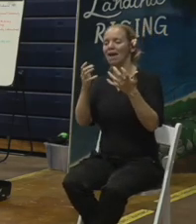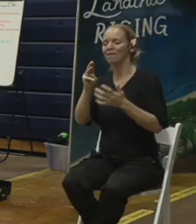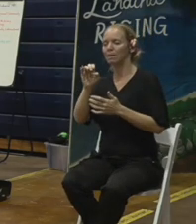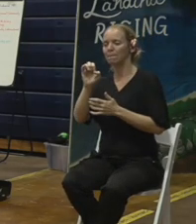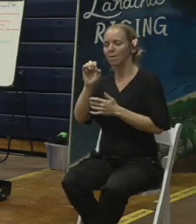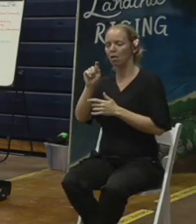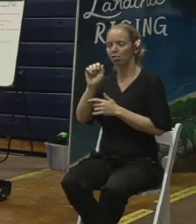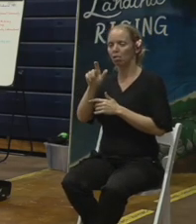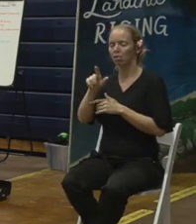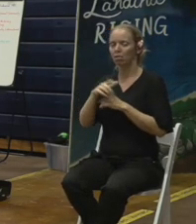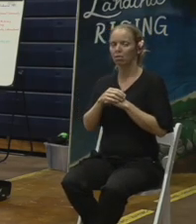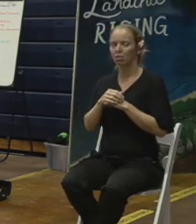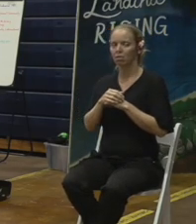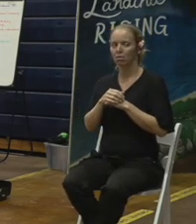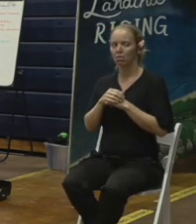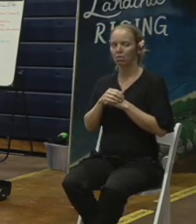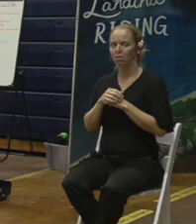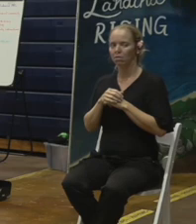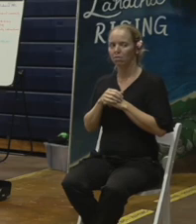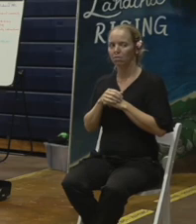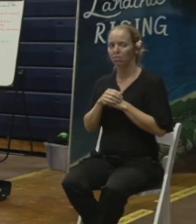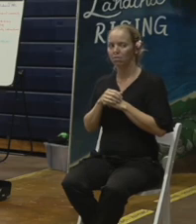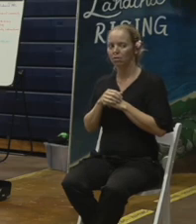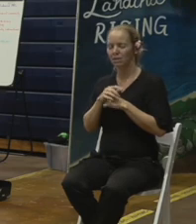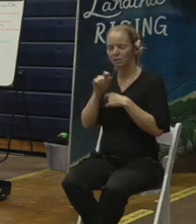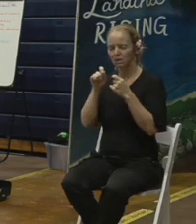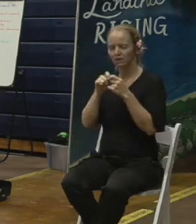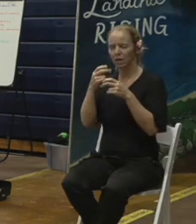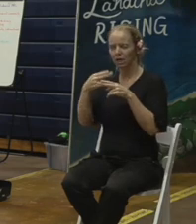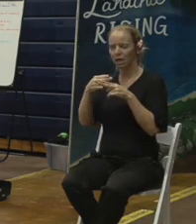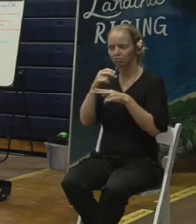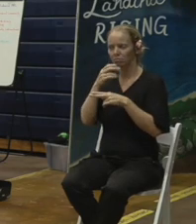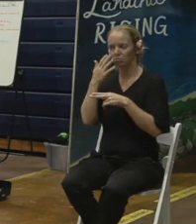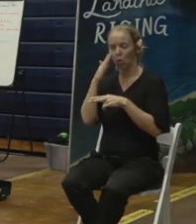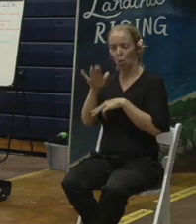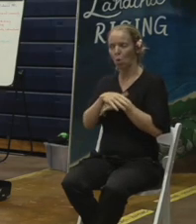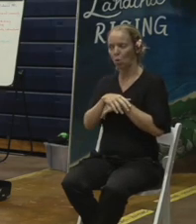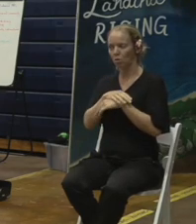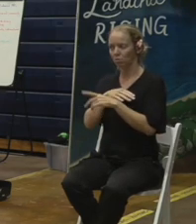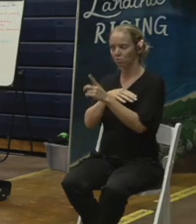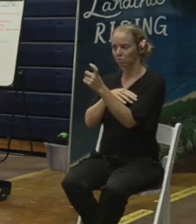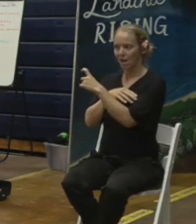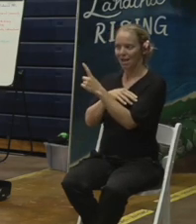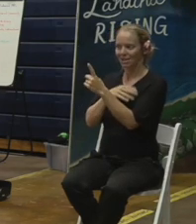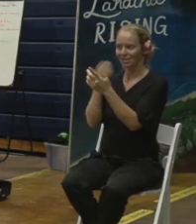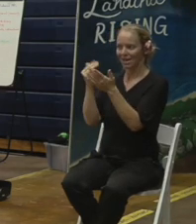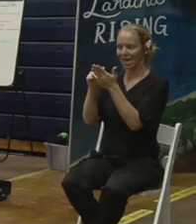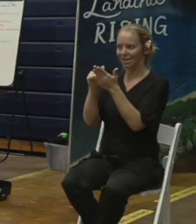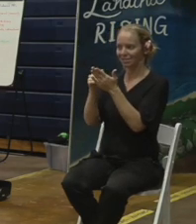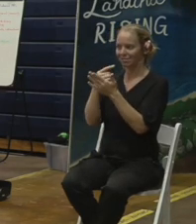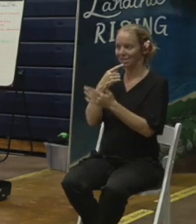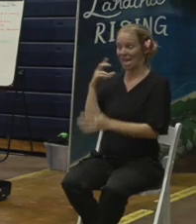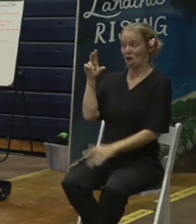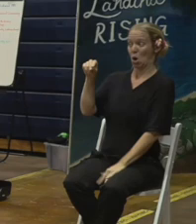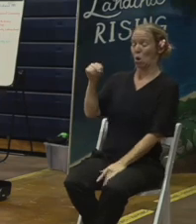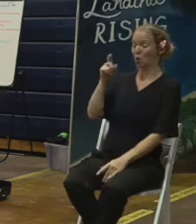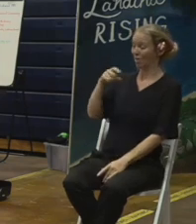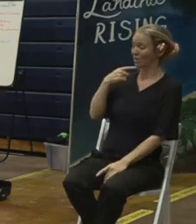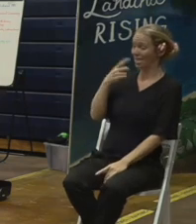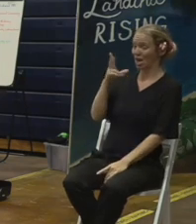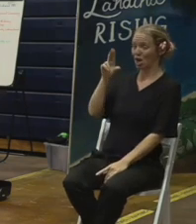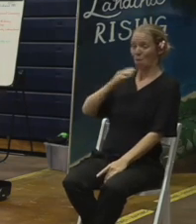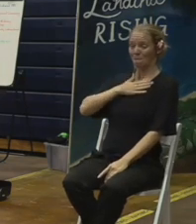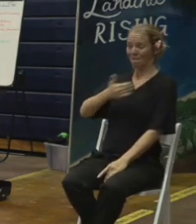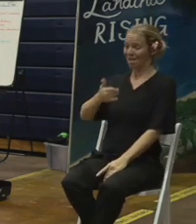tested for all in accordance with what the department of health has directed is there a protocol for recycling concrete with potential